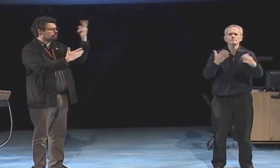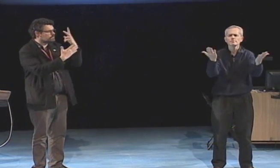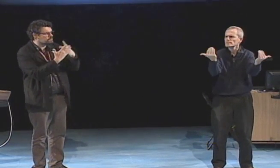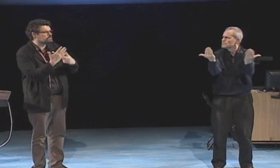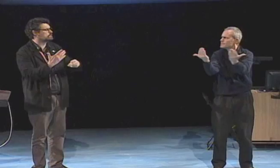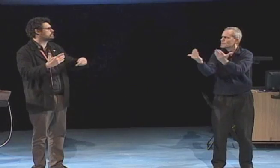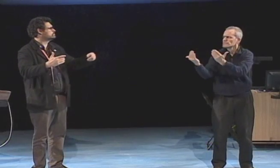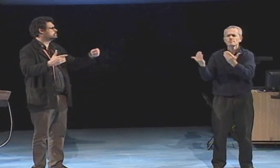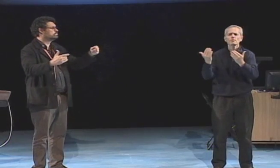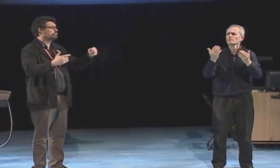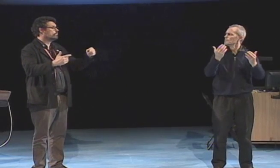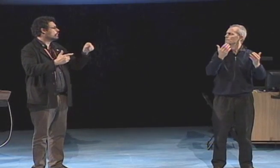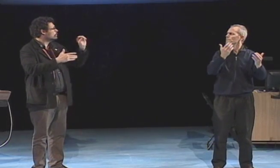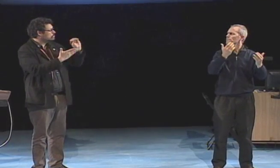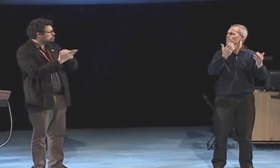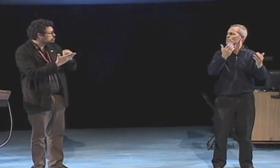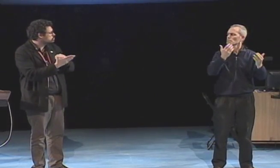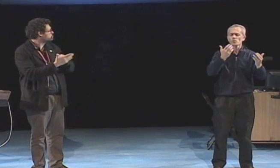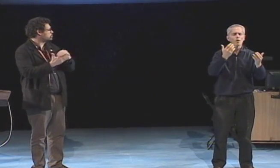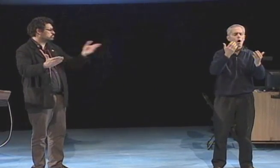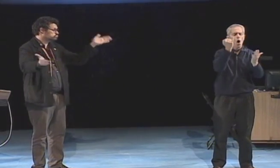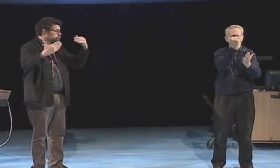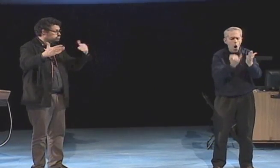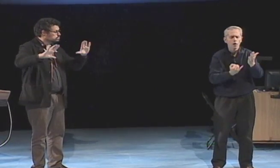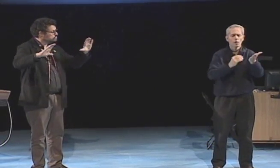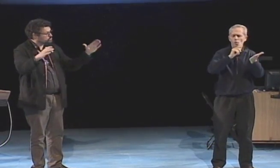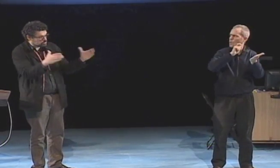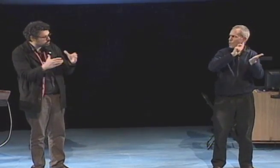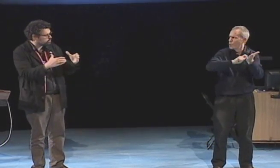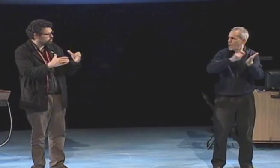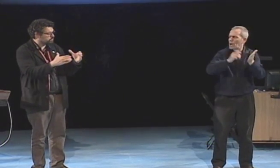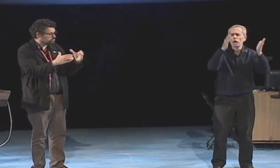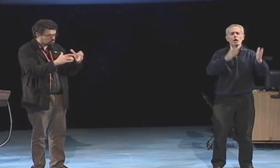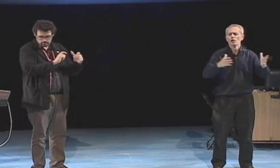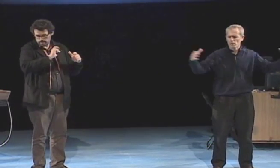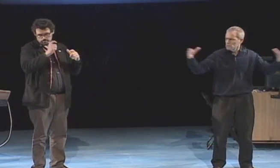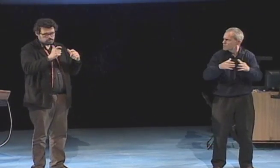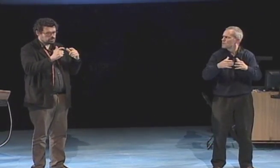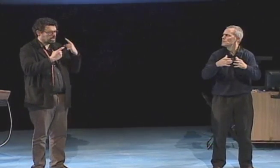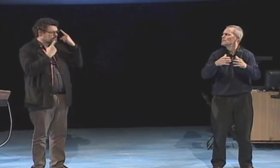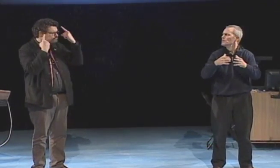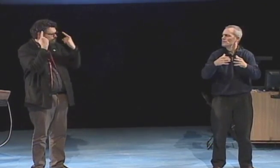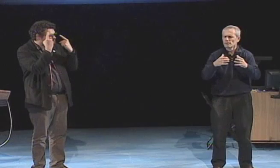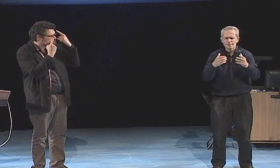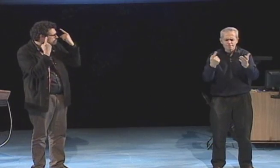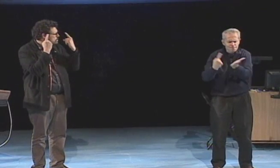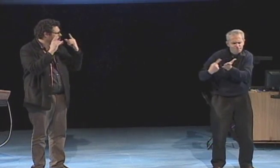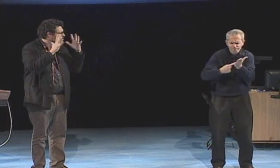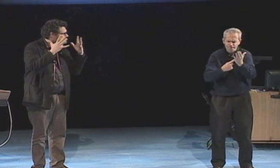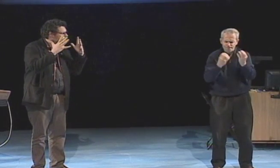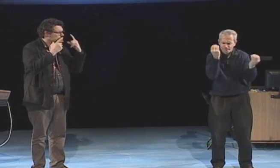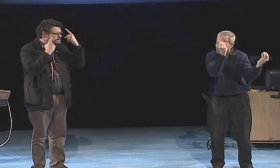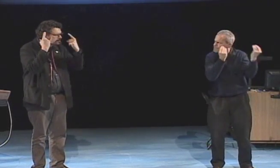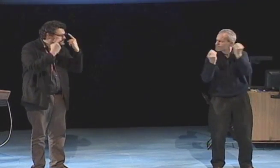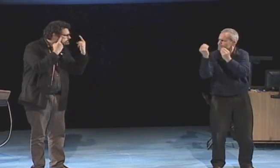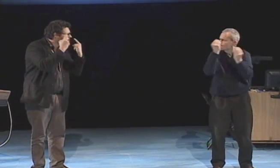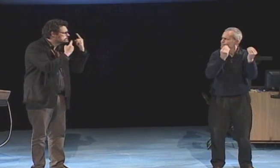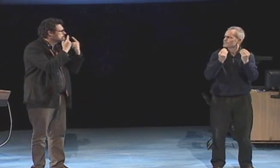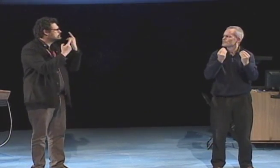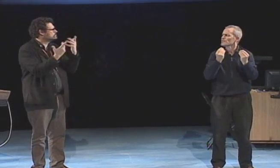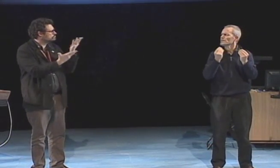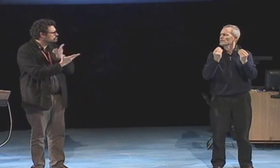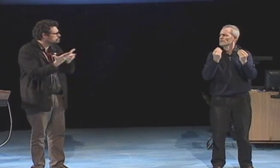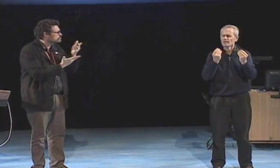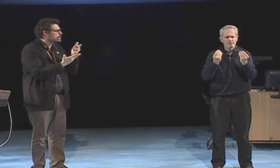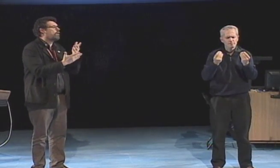well first of course I elicited ideas from other people I read I